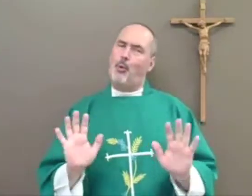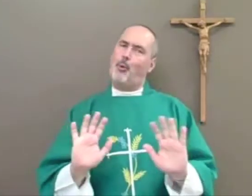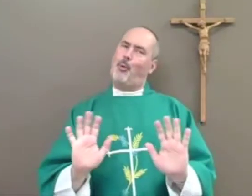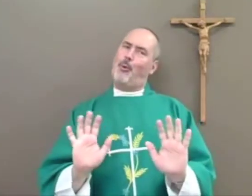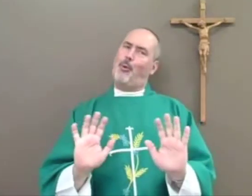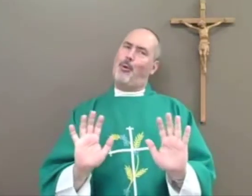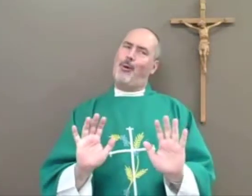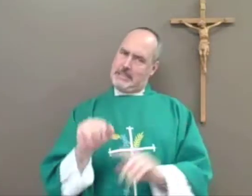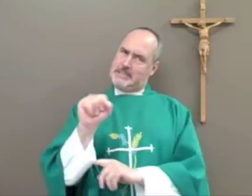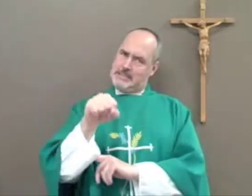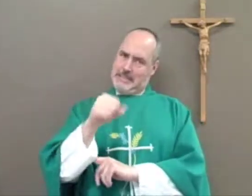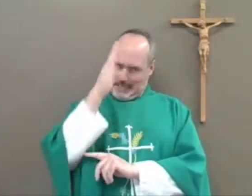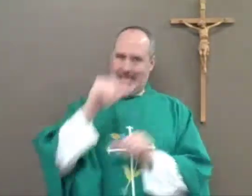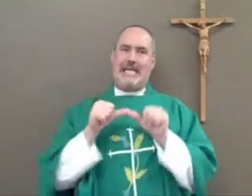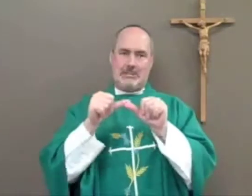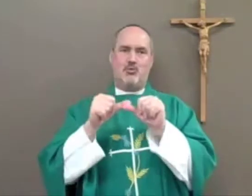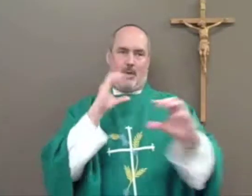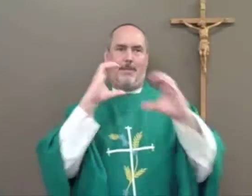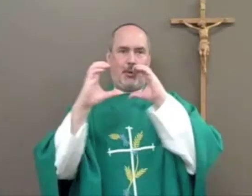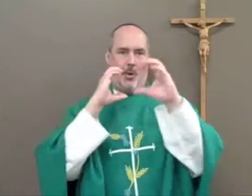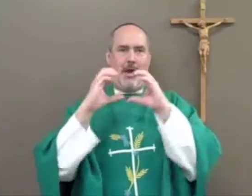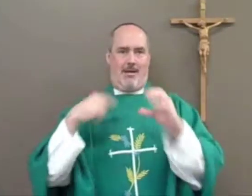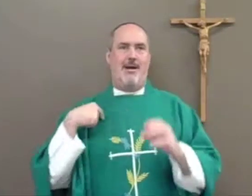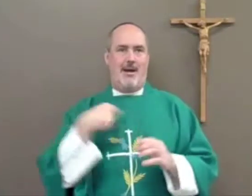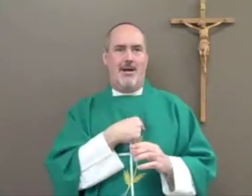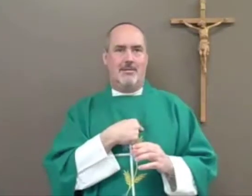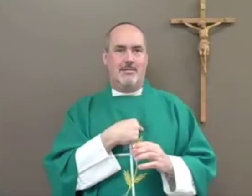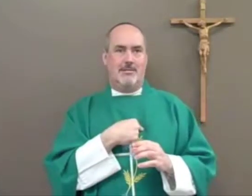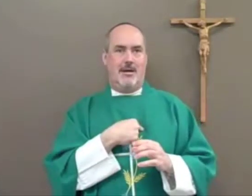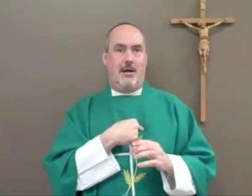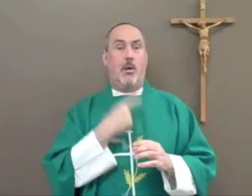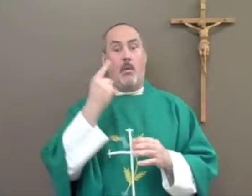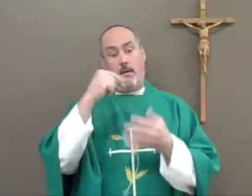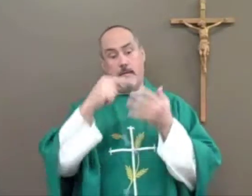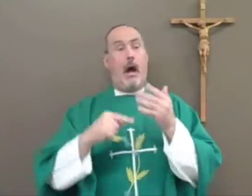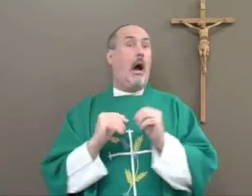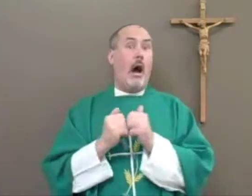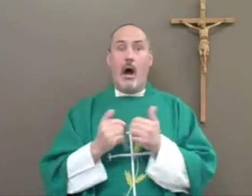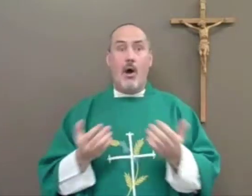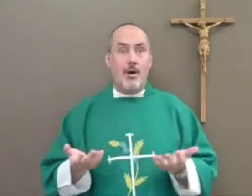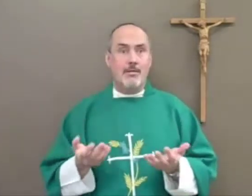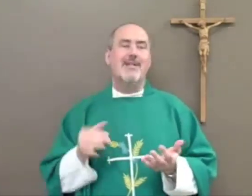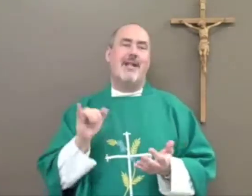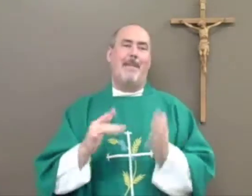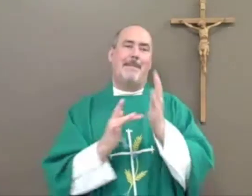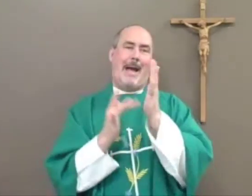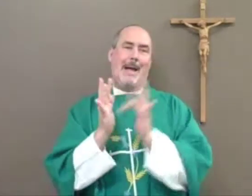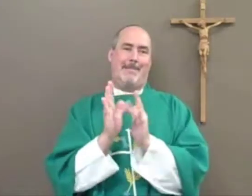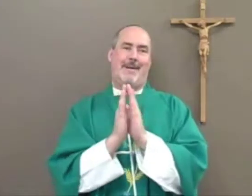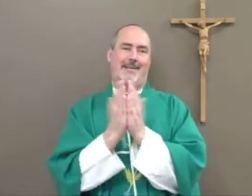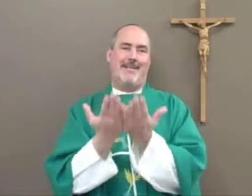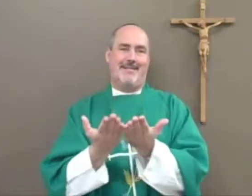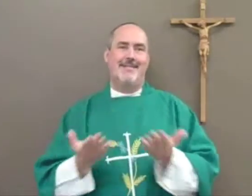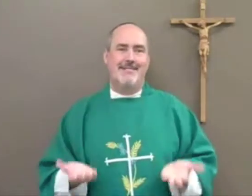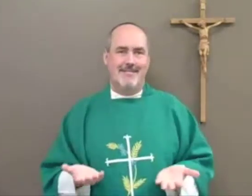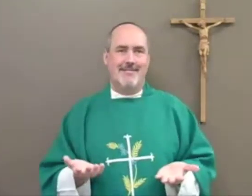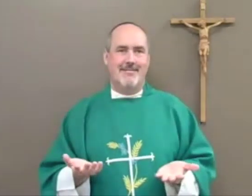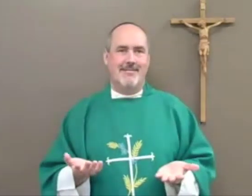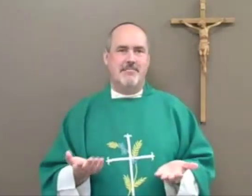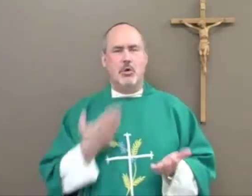mean that God isn't communicating with us at all? No, of course not. He communicates with us in many ways. For example, through